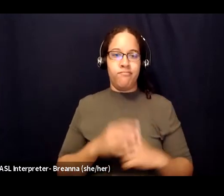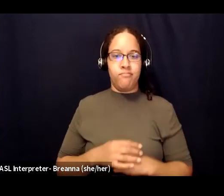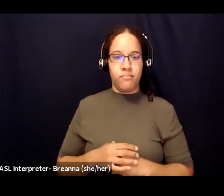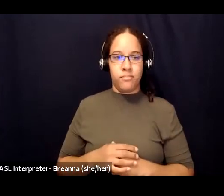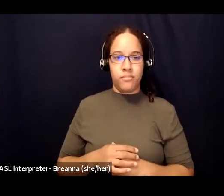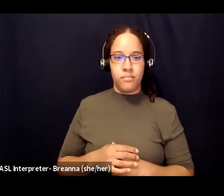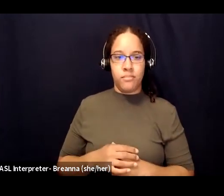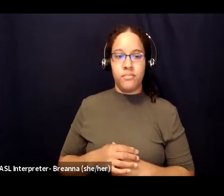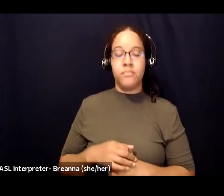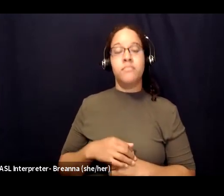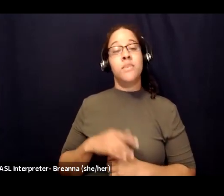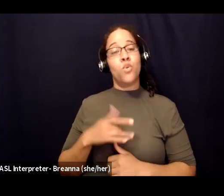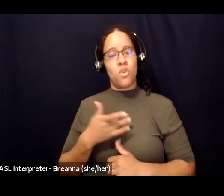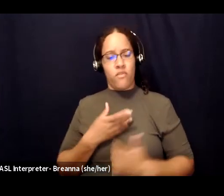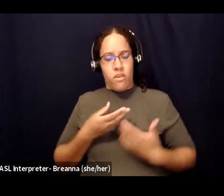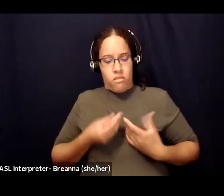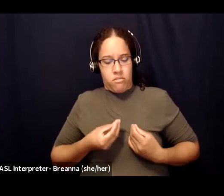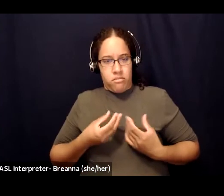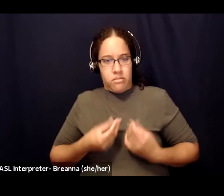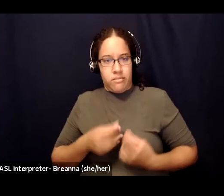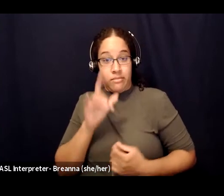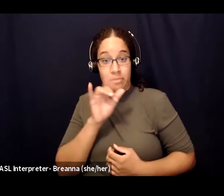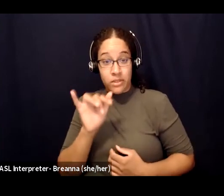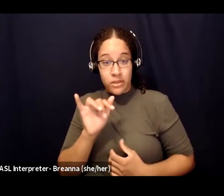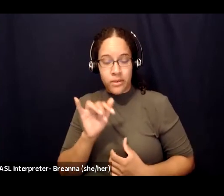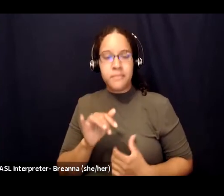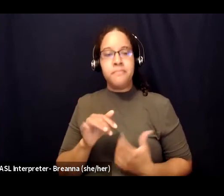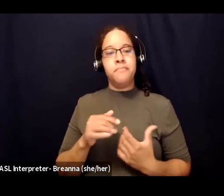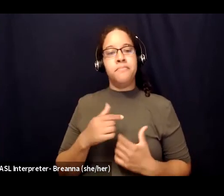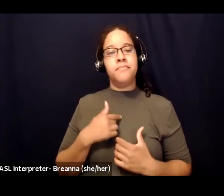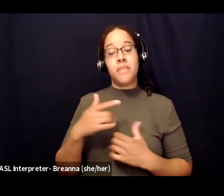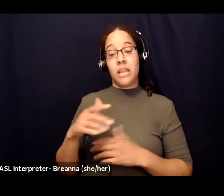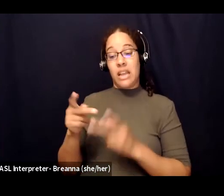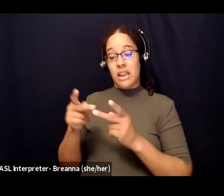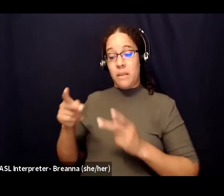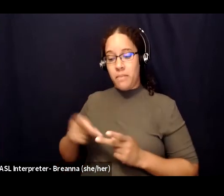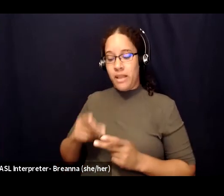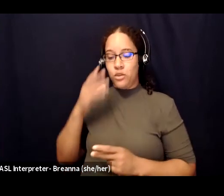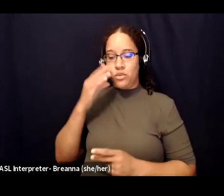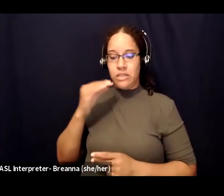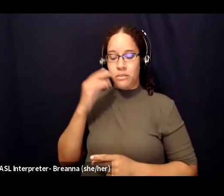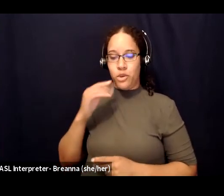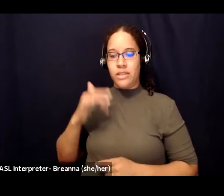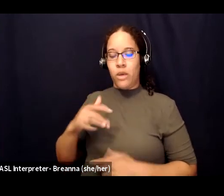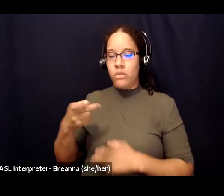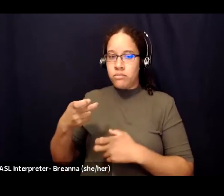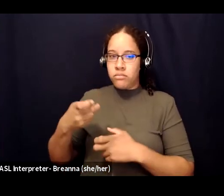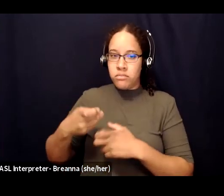hardened to let yourself release in spaces that were held once held too tightly your tenderness is necessary